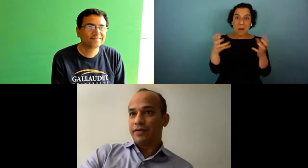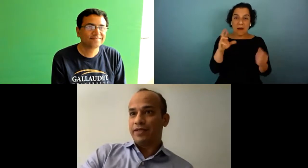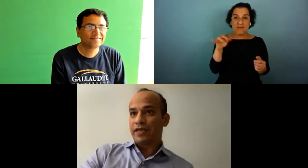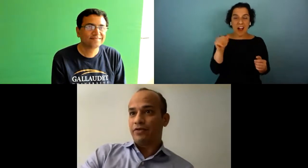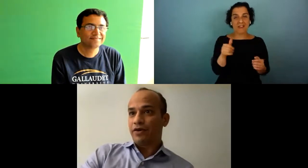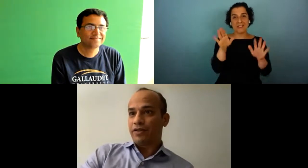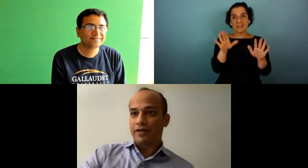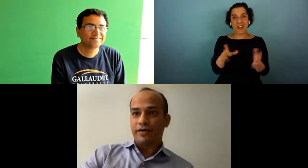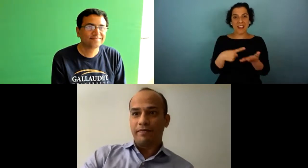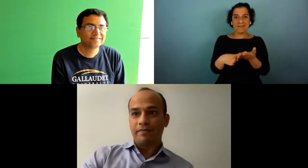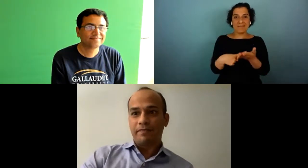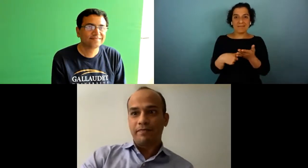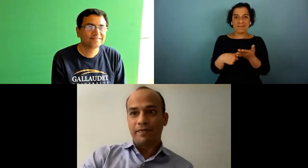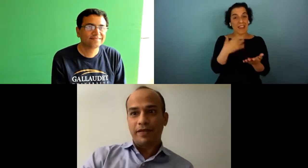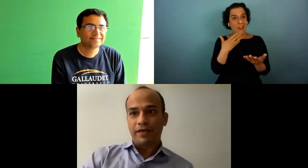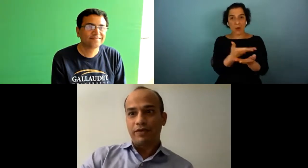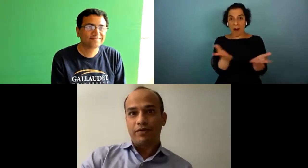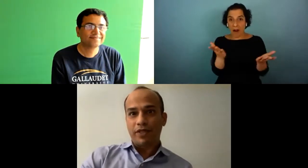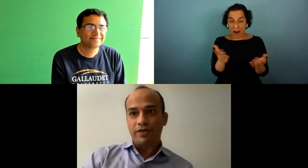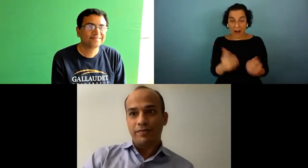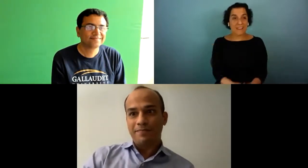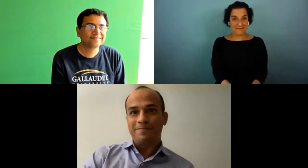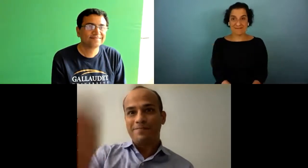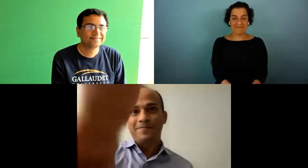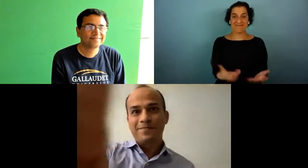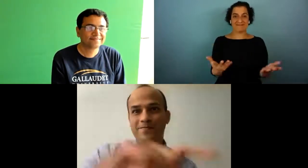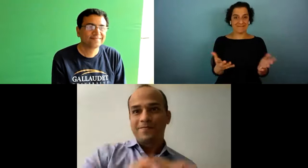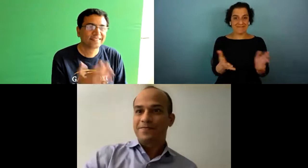a thank you all um don't know what the